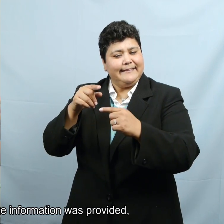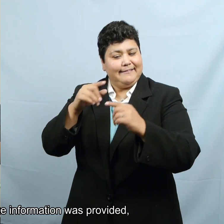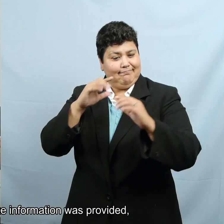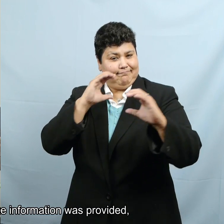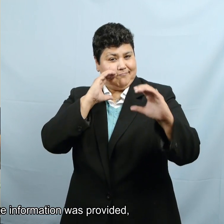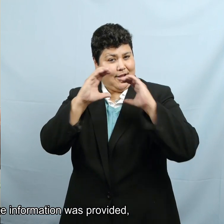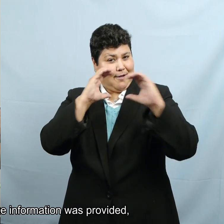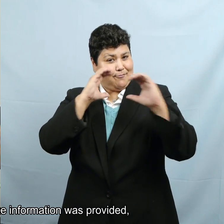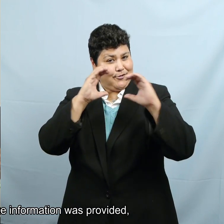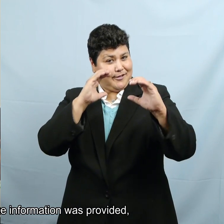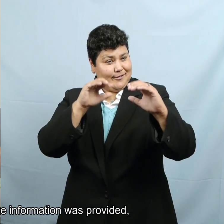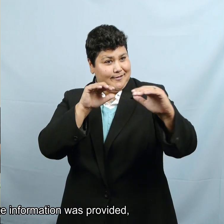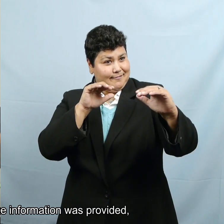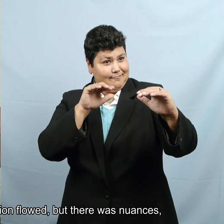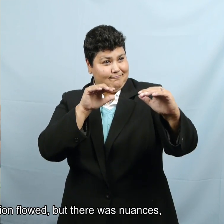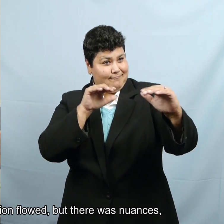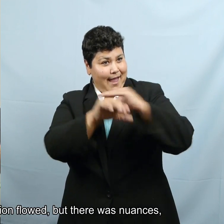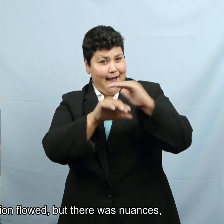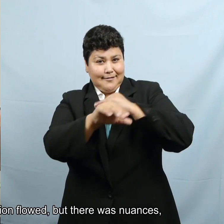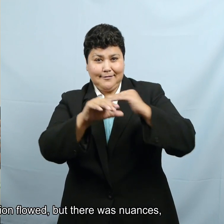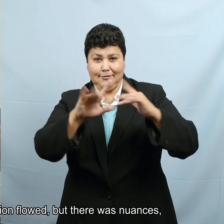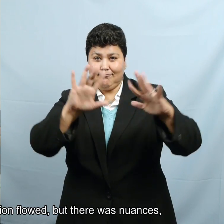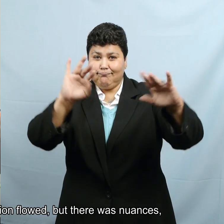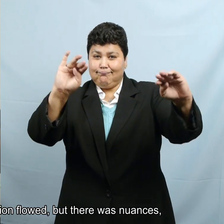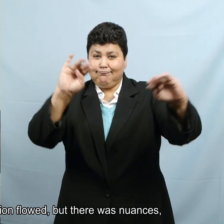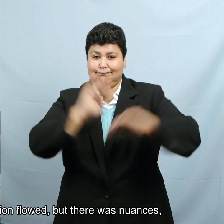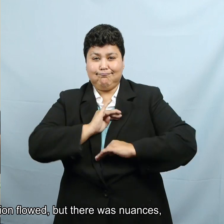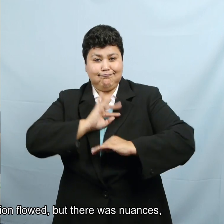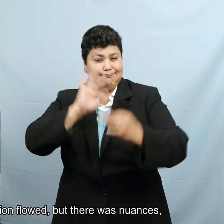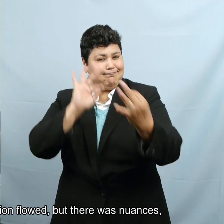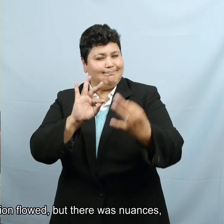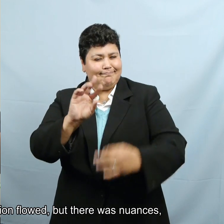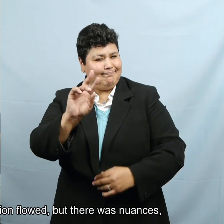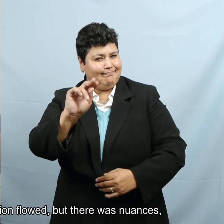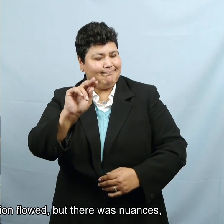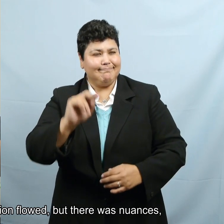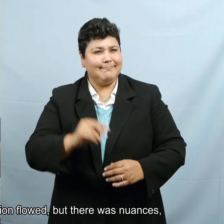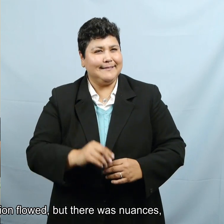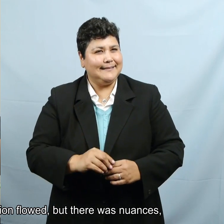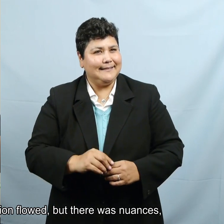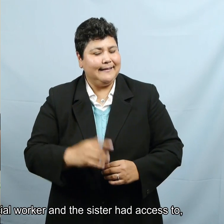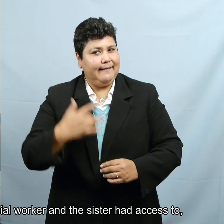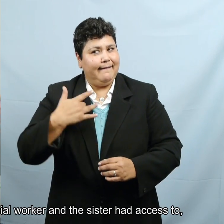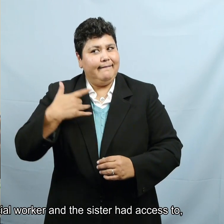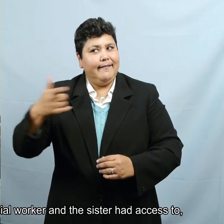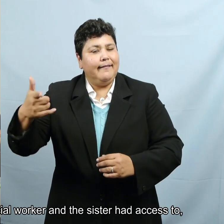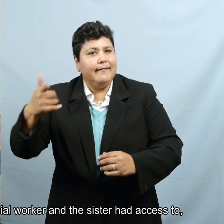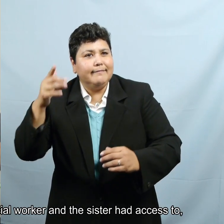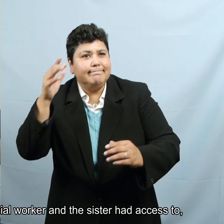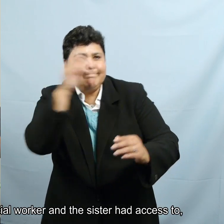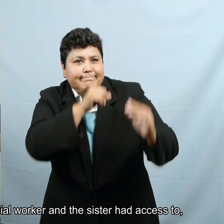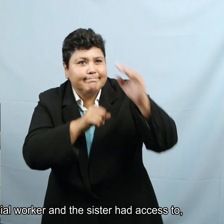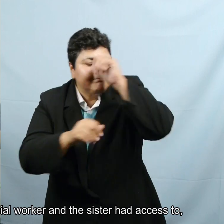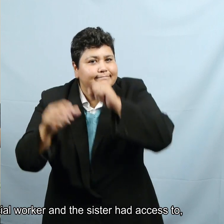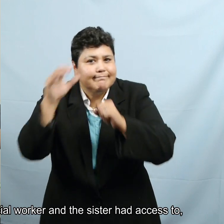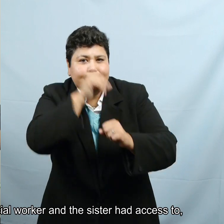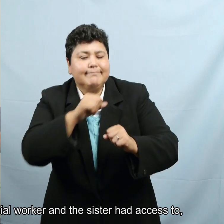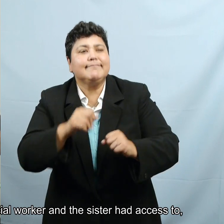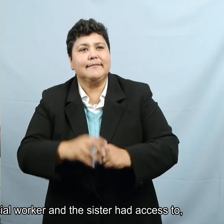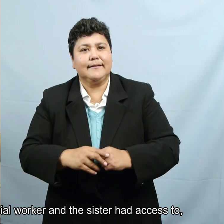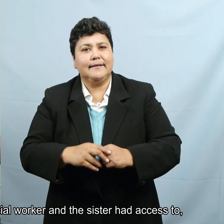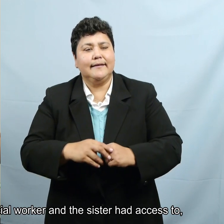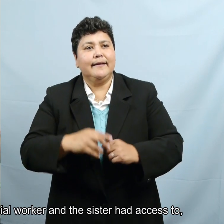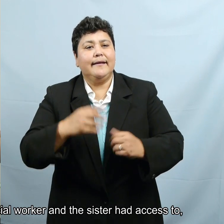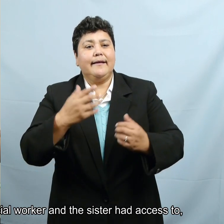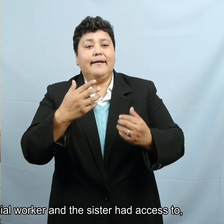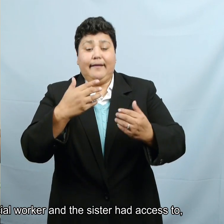Seems like information was provided and the conversation flowed but there was nuances and things that the social